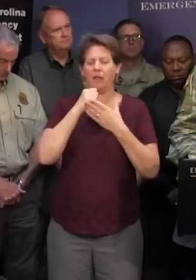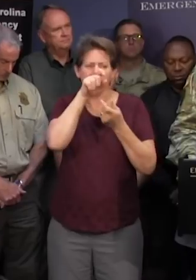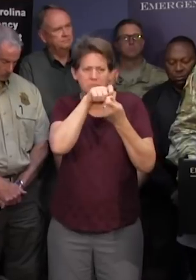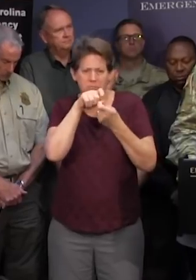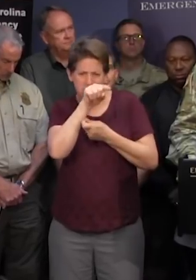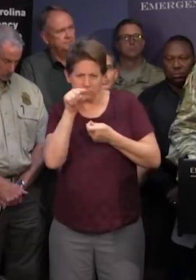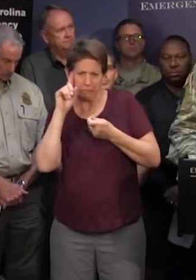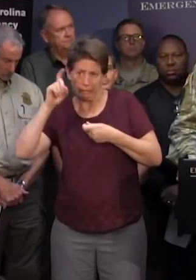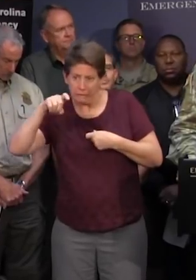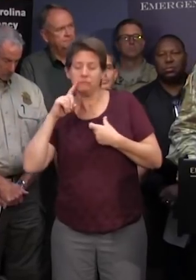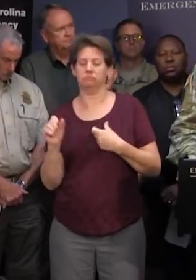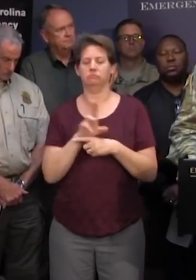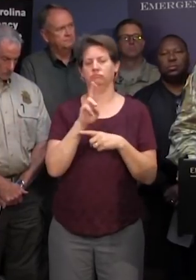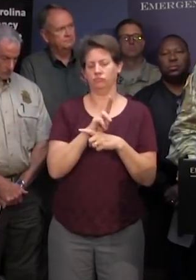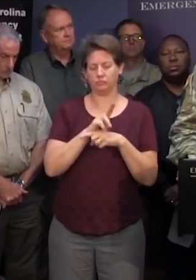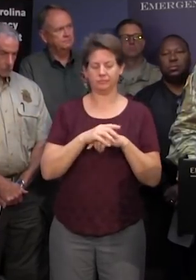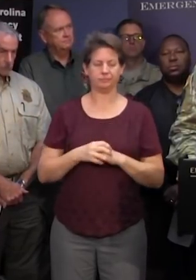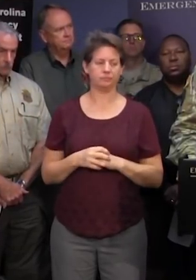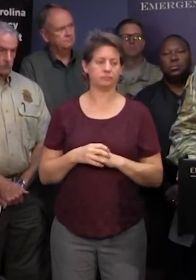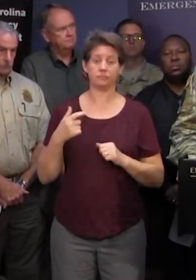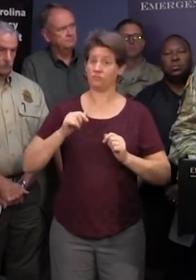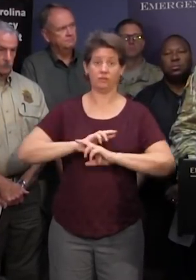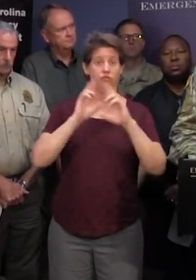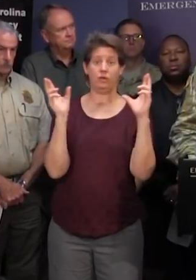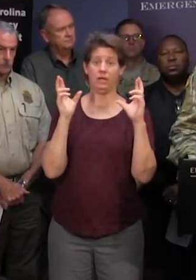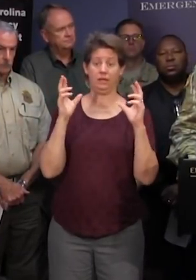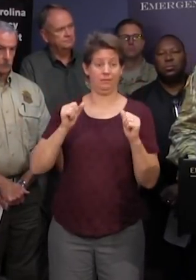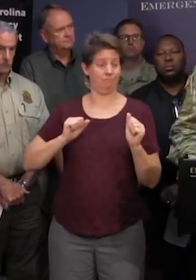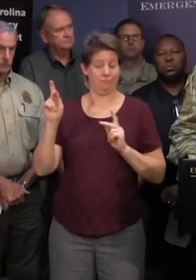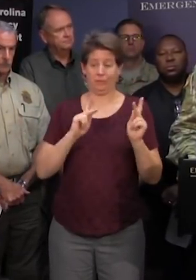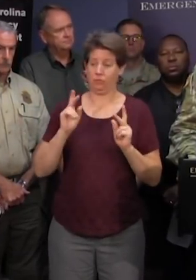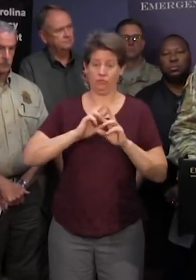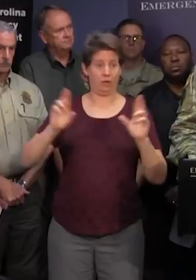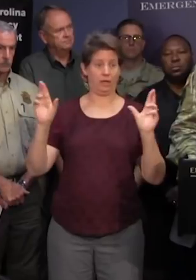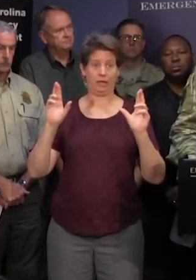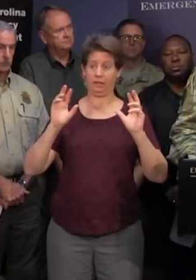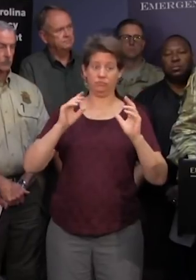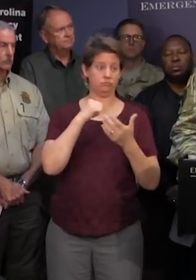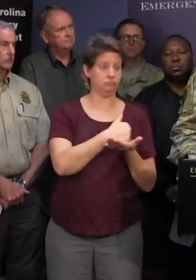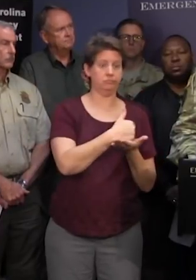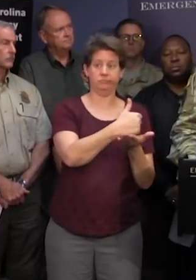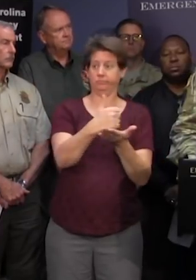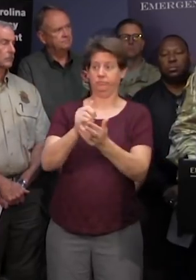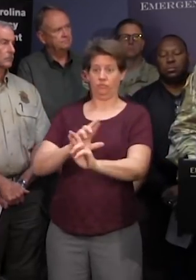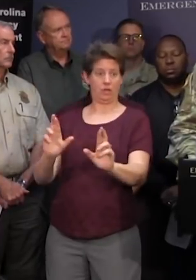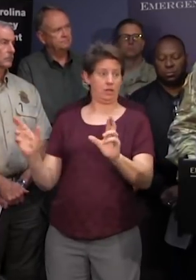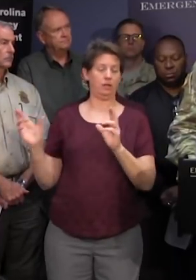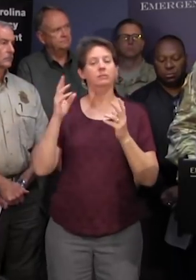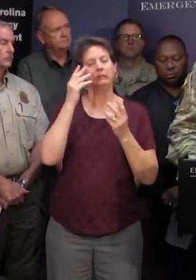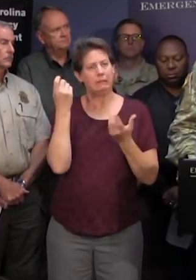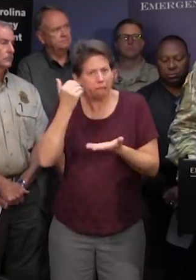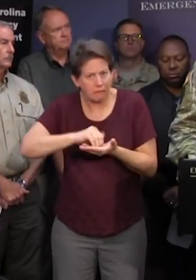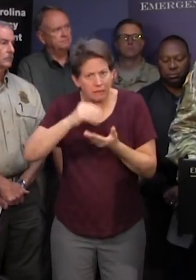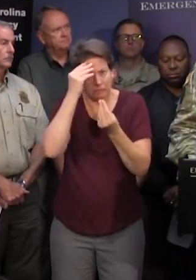situations but we continue to uh... stand ready and have those personnel deployed and just again as the governor says caution people to use